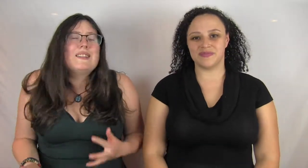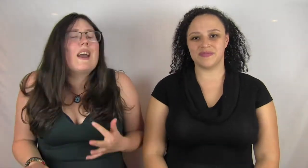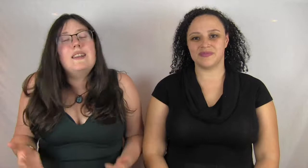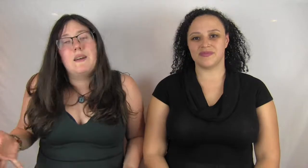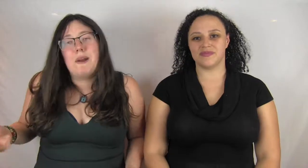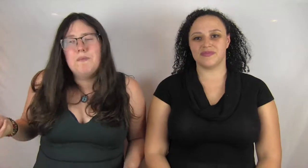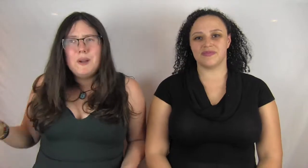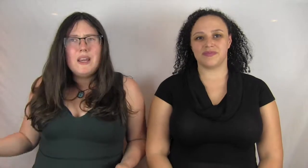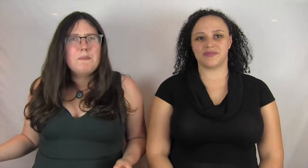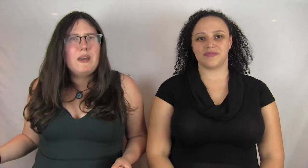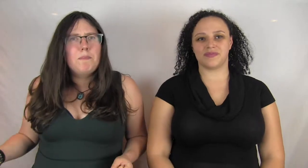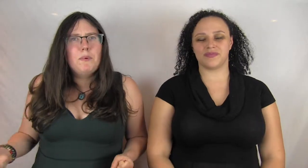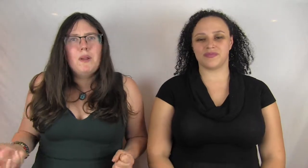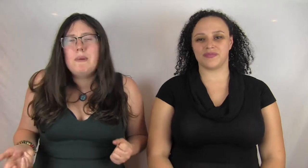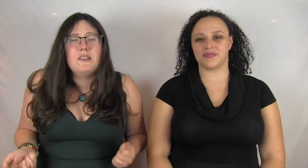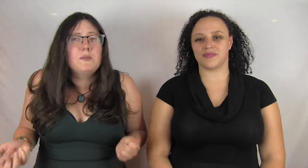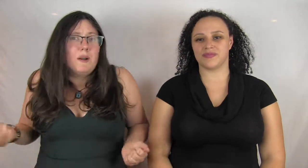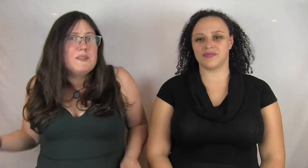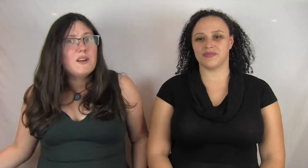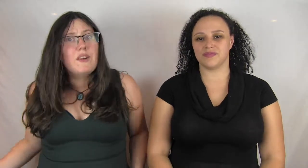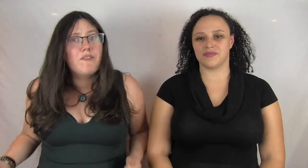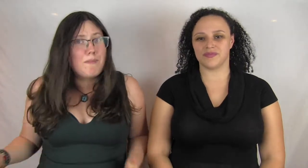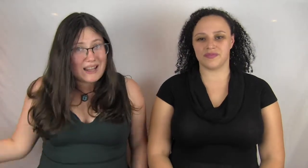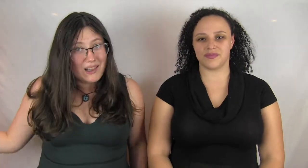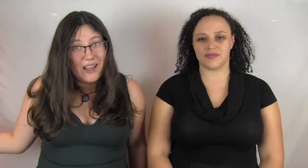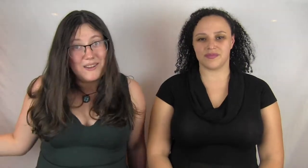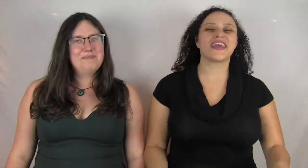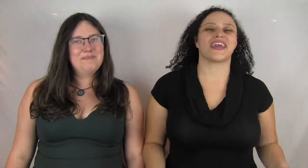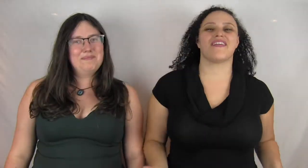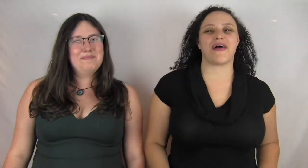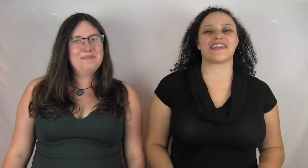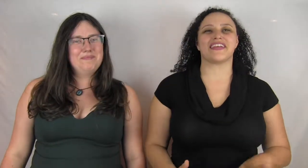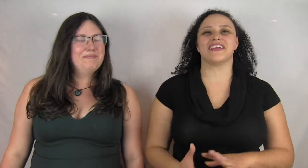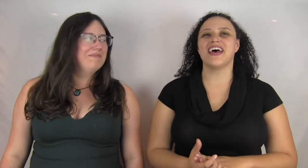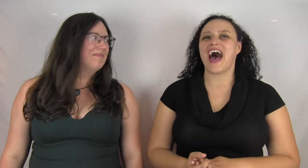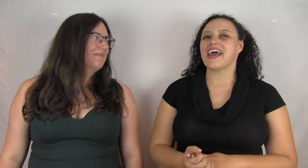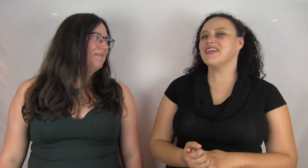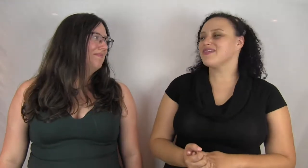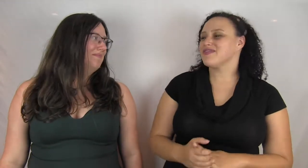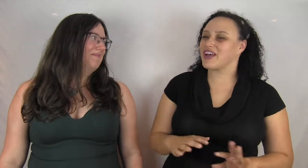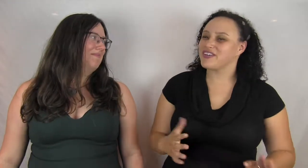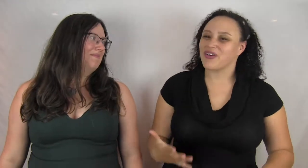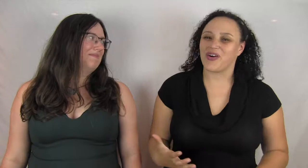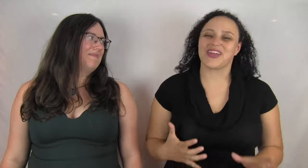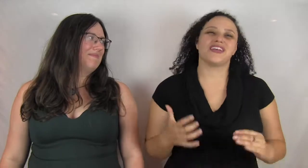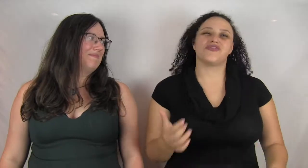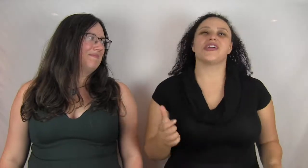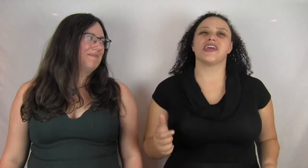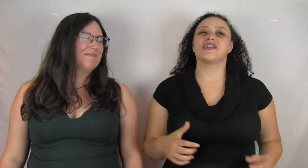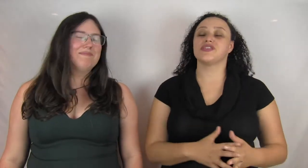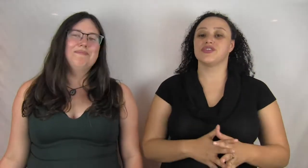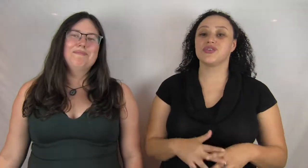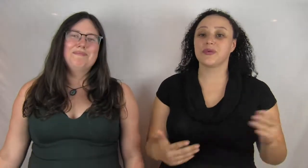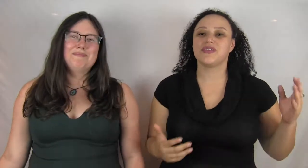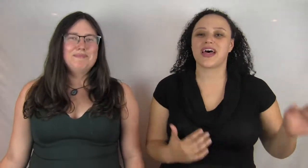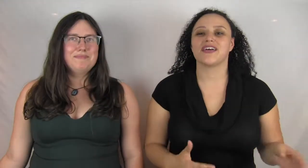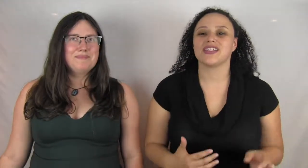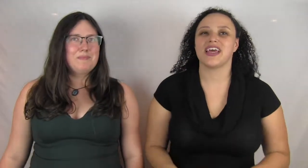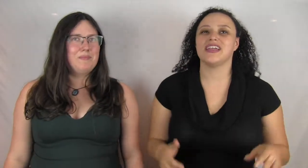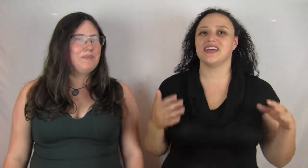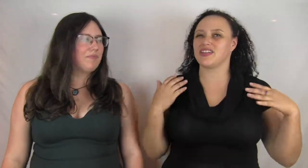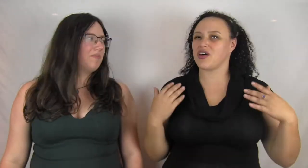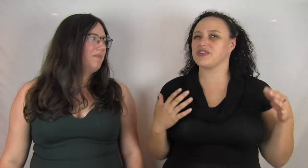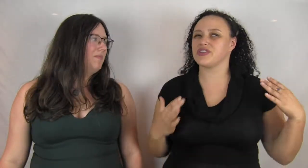But he gets the idea about reading people and being super observant from Madeline. Speaking of Madeline, I didn't find her all that intriguing. She's super